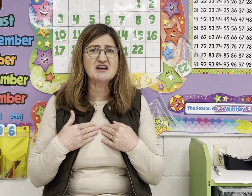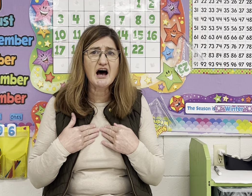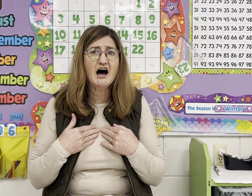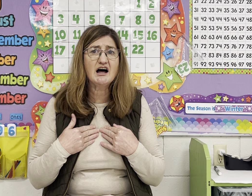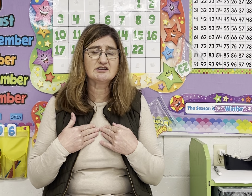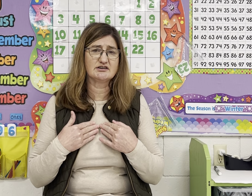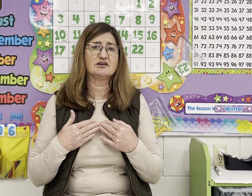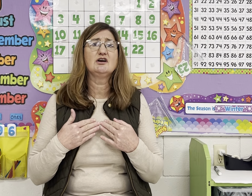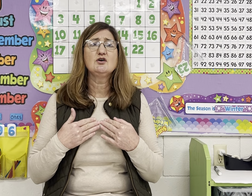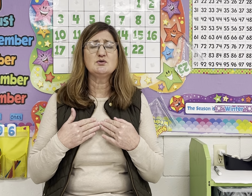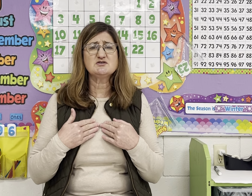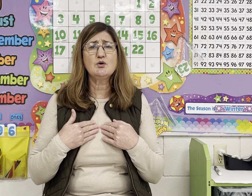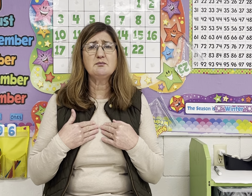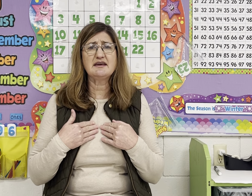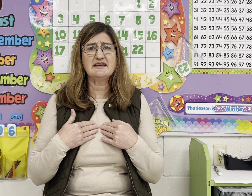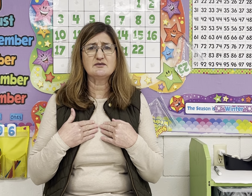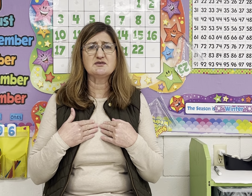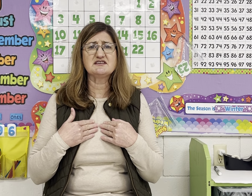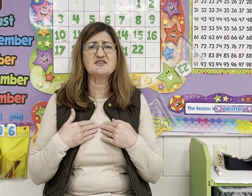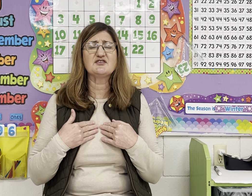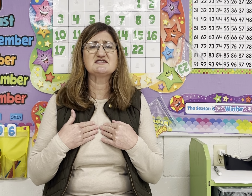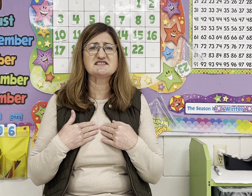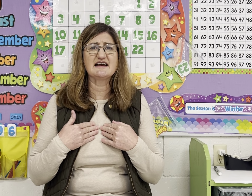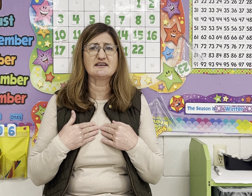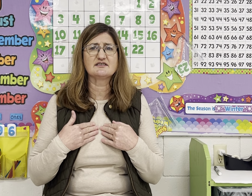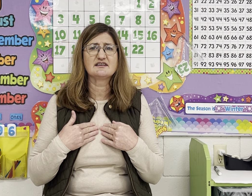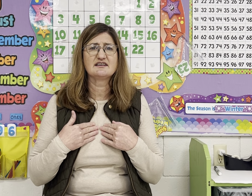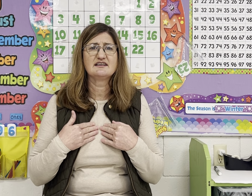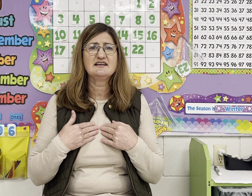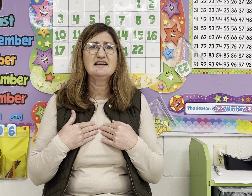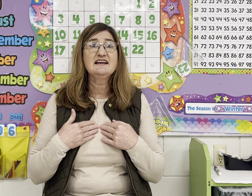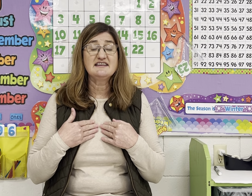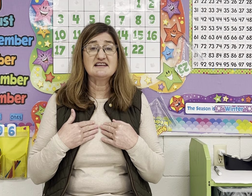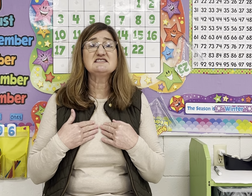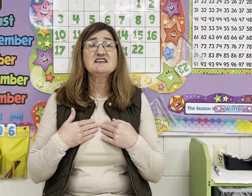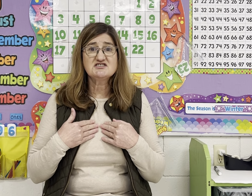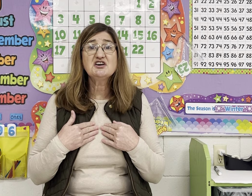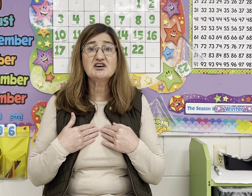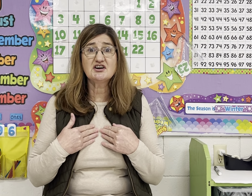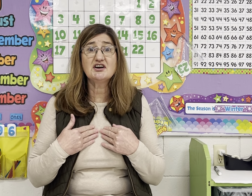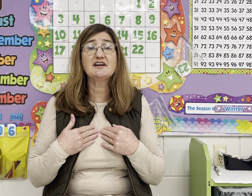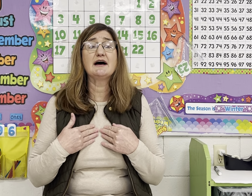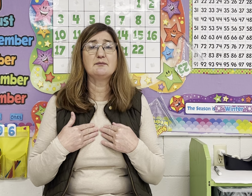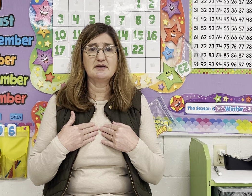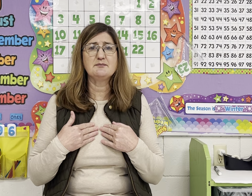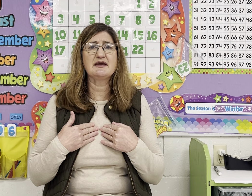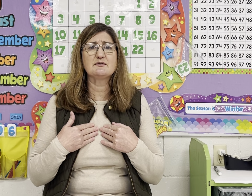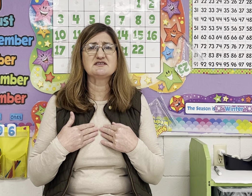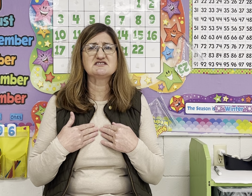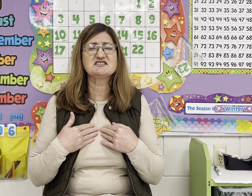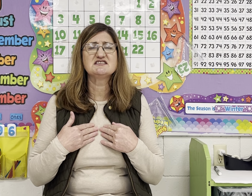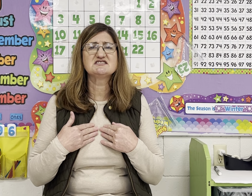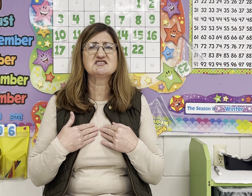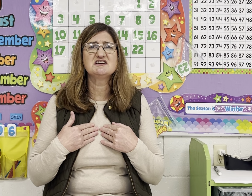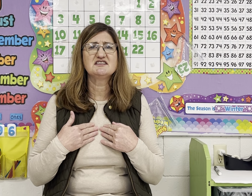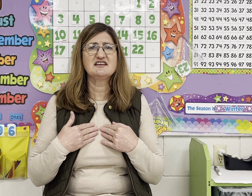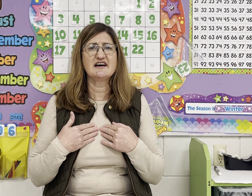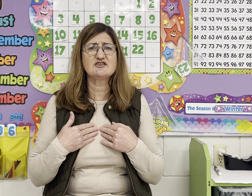dollar. Which one began with a different sound? Yes, turnip. It began with the T. The others